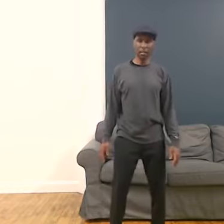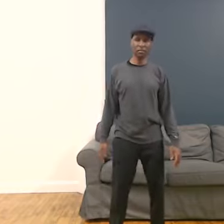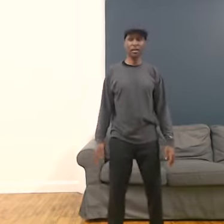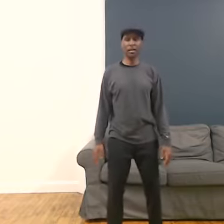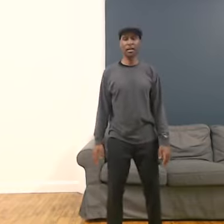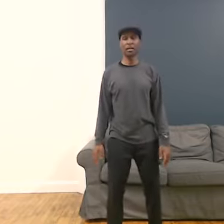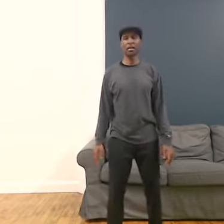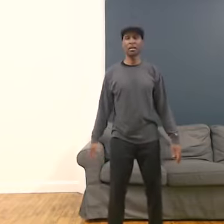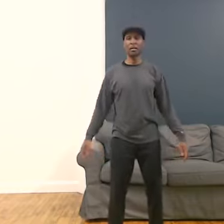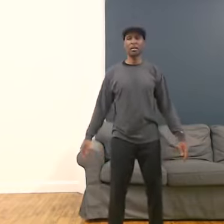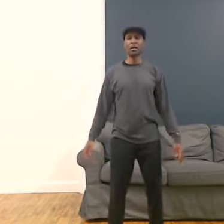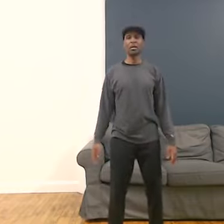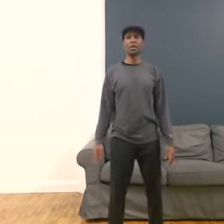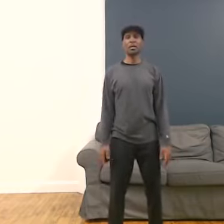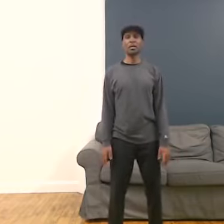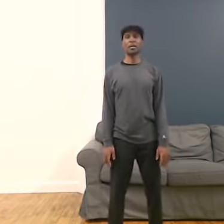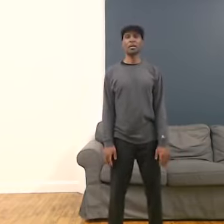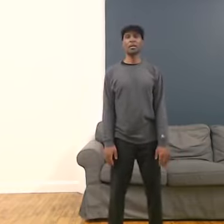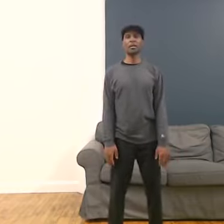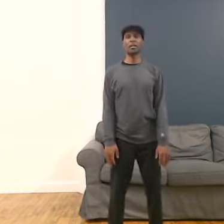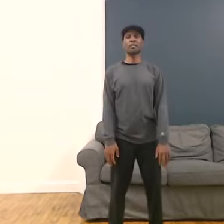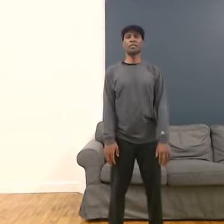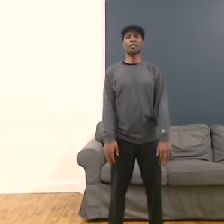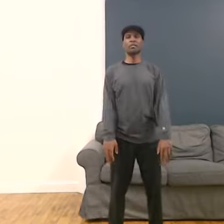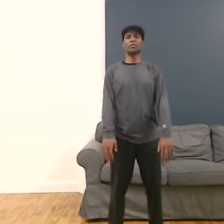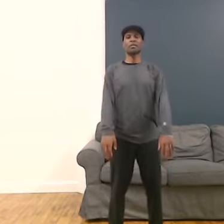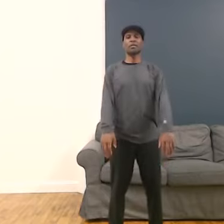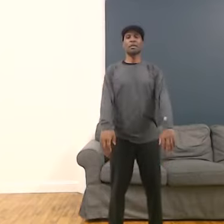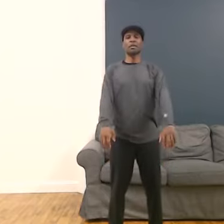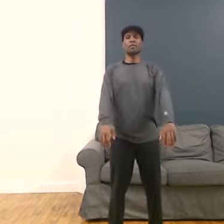that by in the other hand, up and from the bottom.